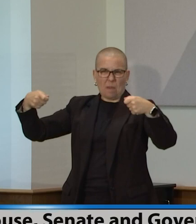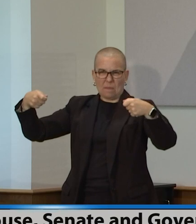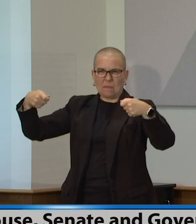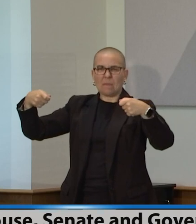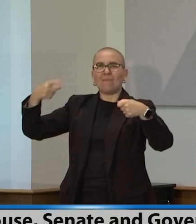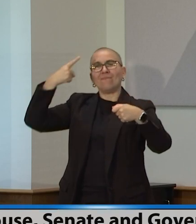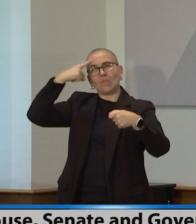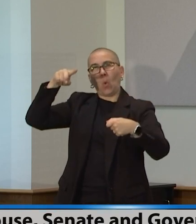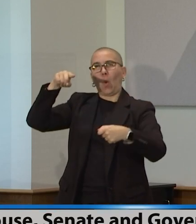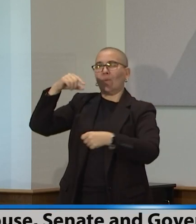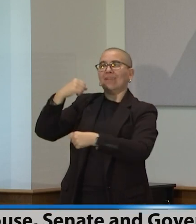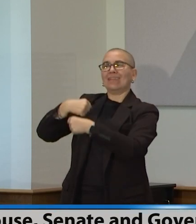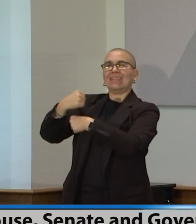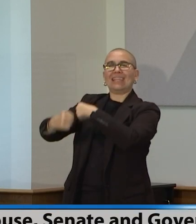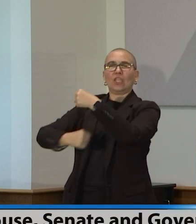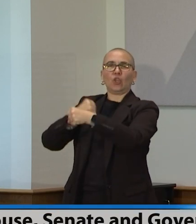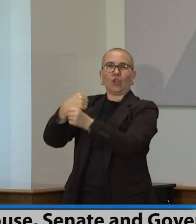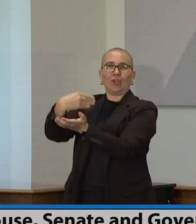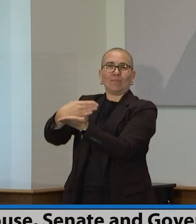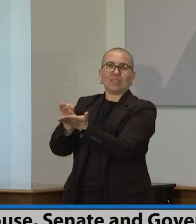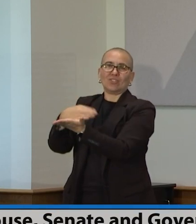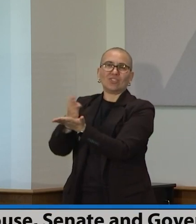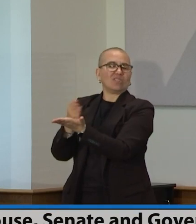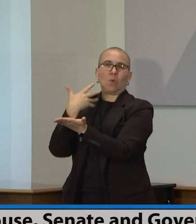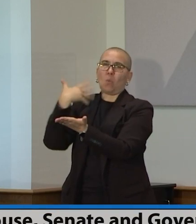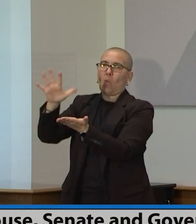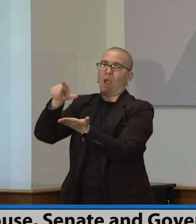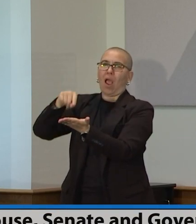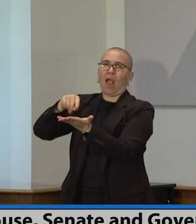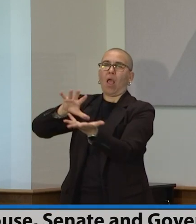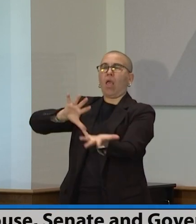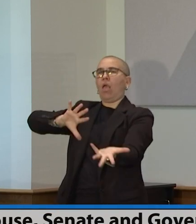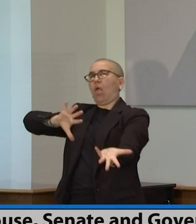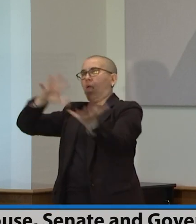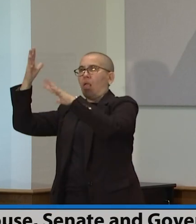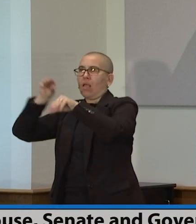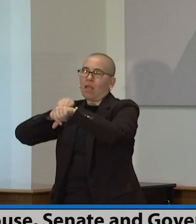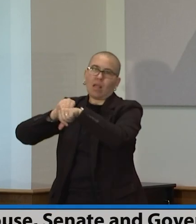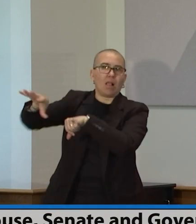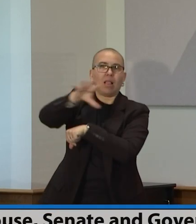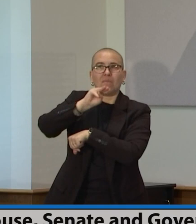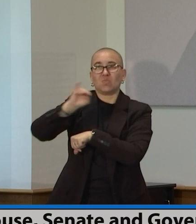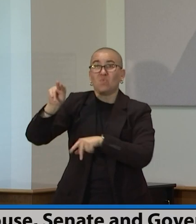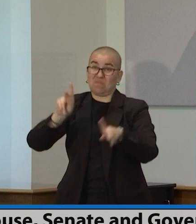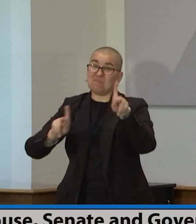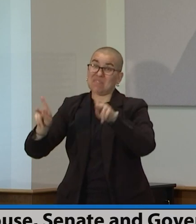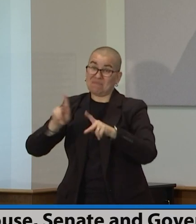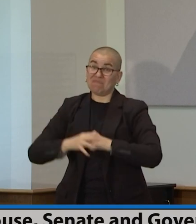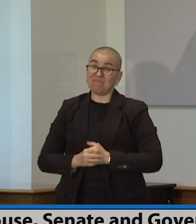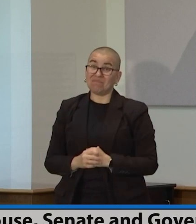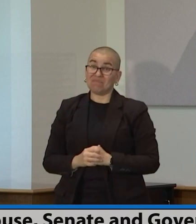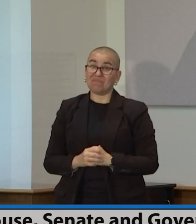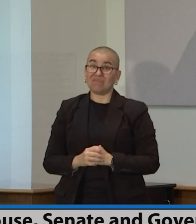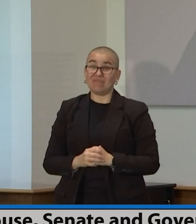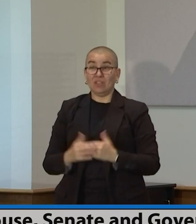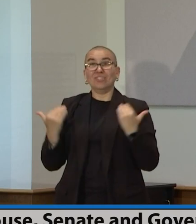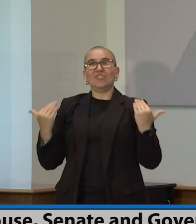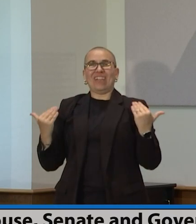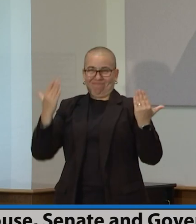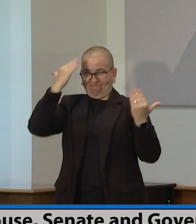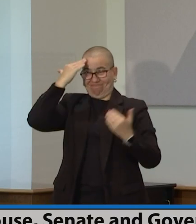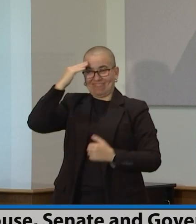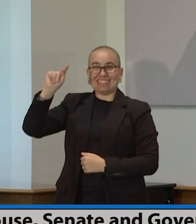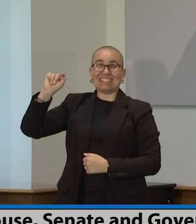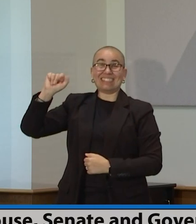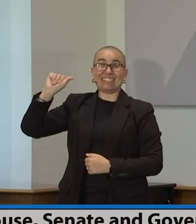disruptive to Minnesotans. And I think, again, with today being tax day, the certainty, and you'll hear from each of them, the full conformity around the PPP loans